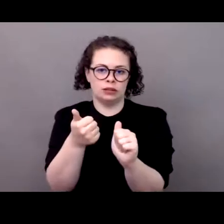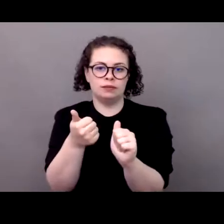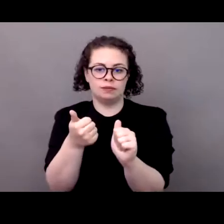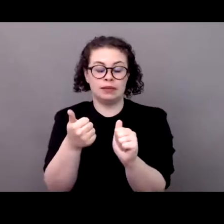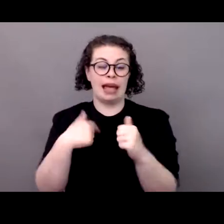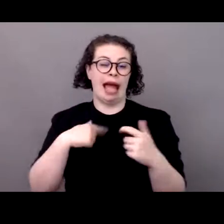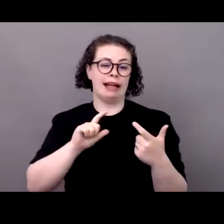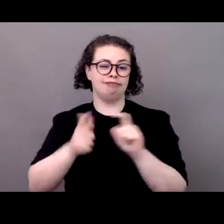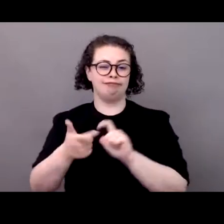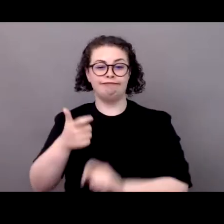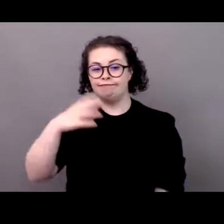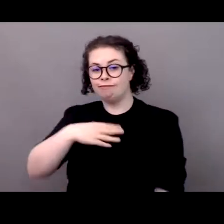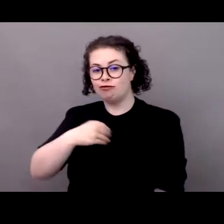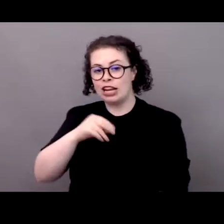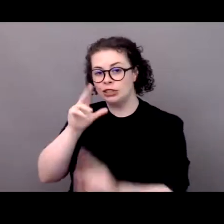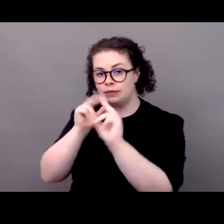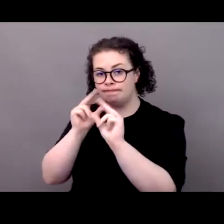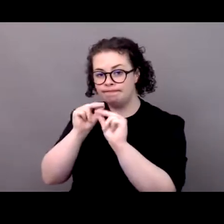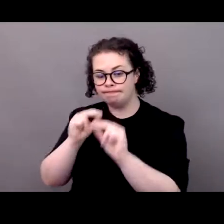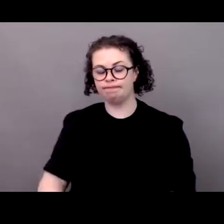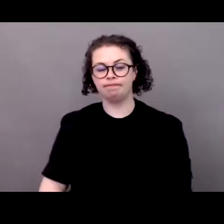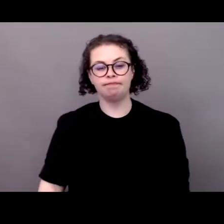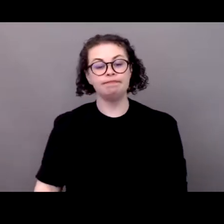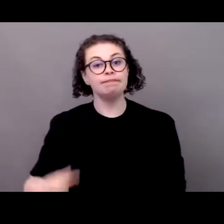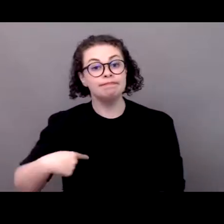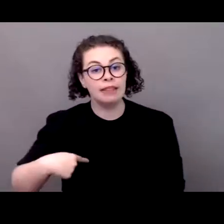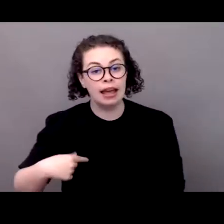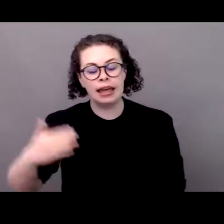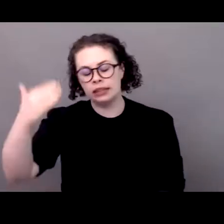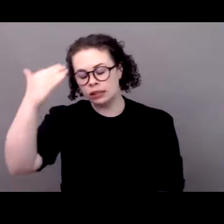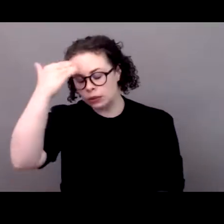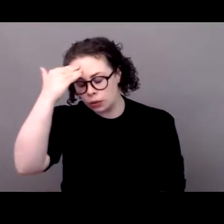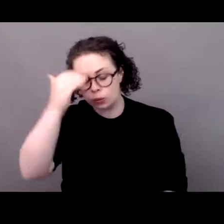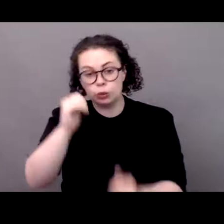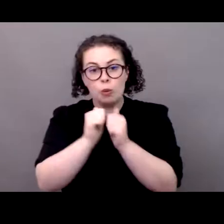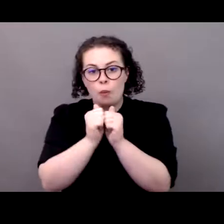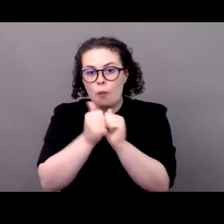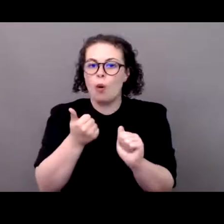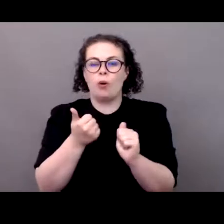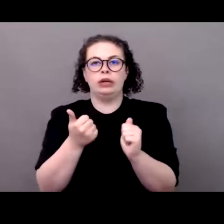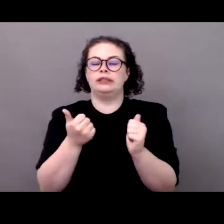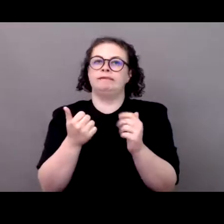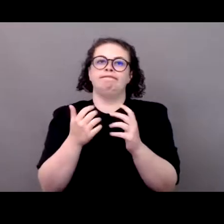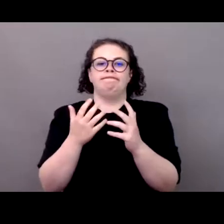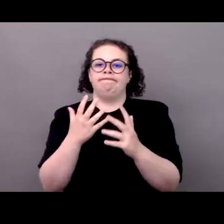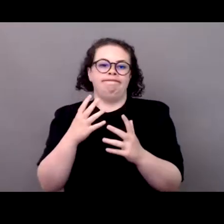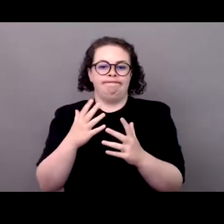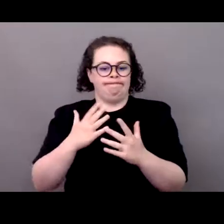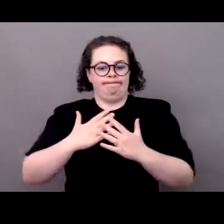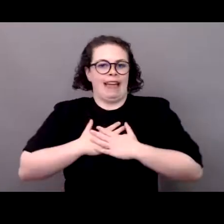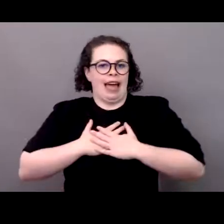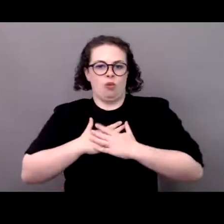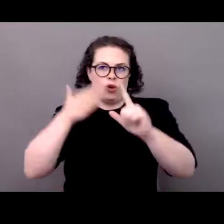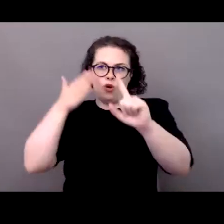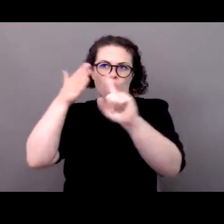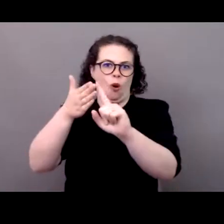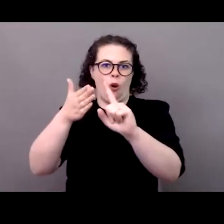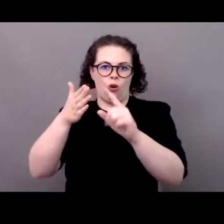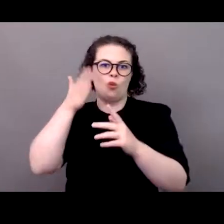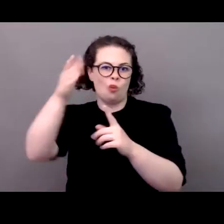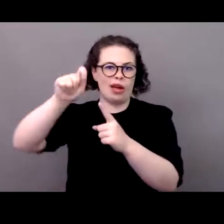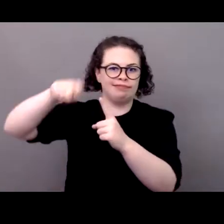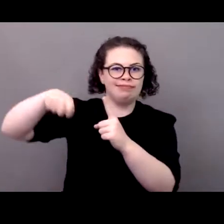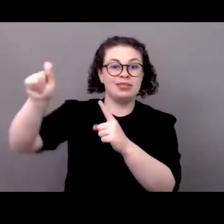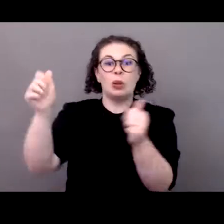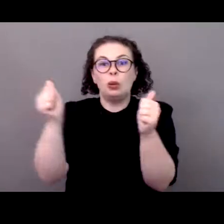'union européenne mais pour cela nous devons travailler ensemble nous avons besoin d'une évaluation structurelle et claire sur l'impact de nos